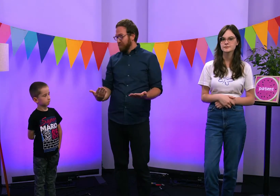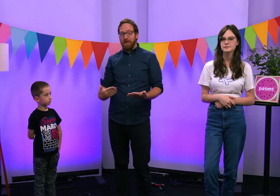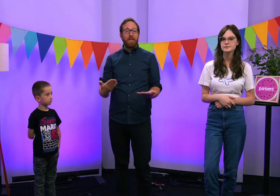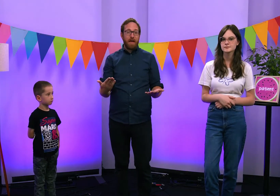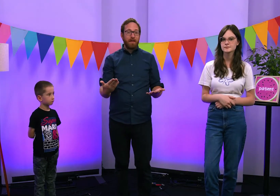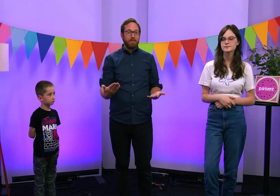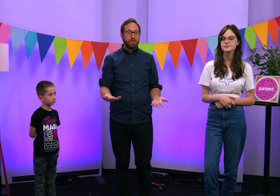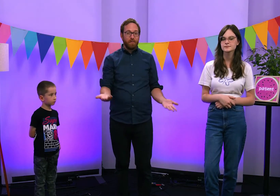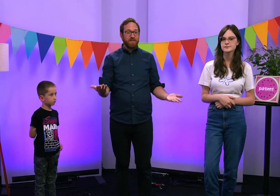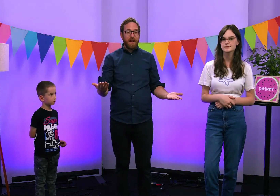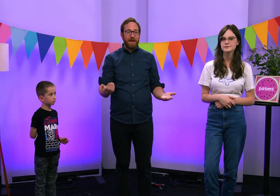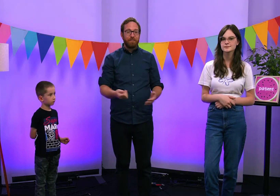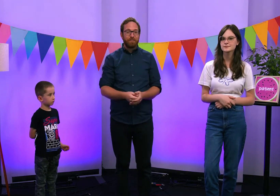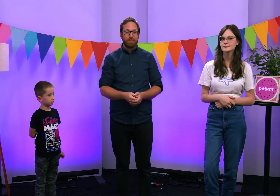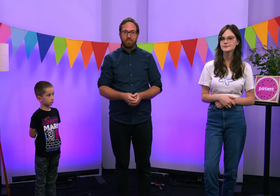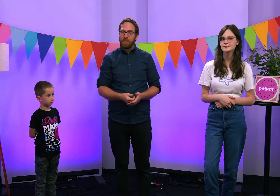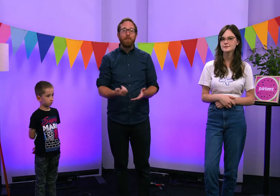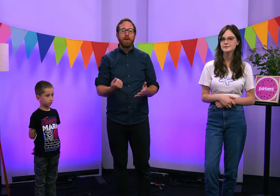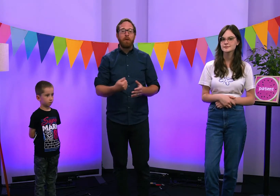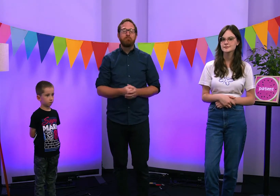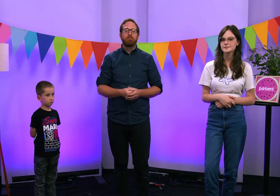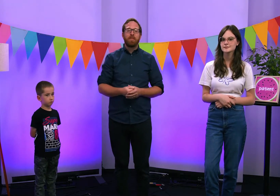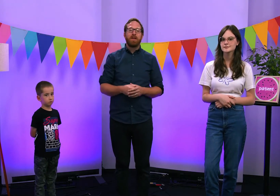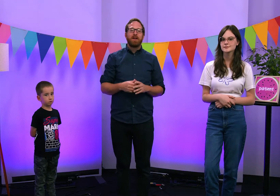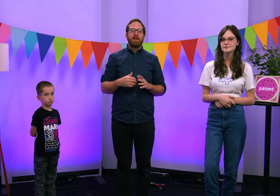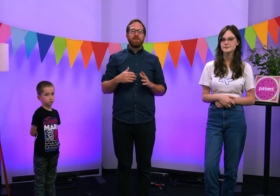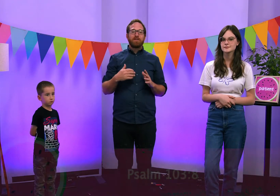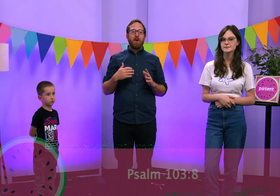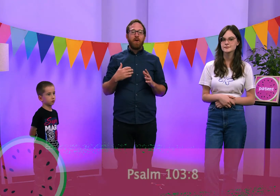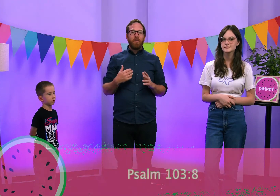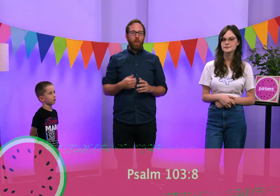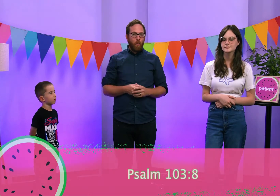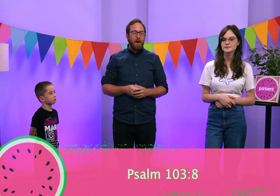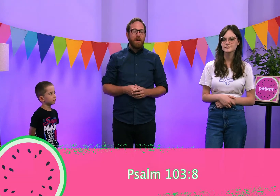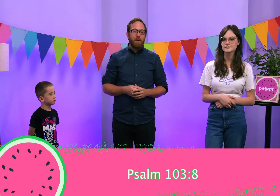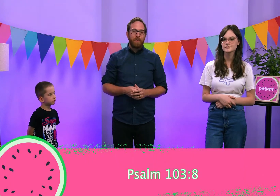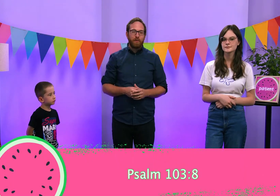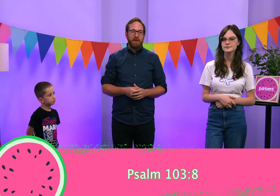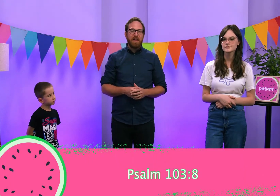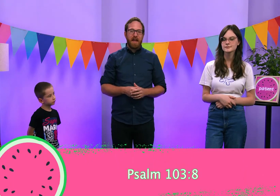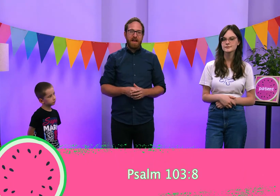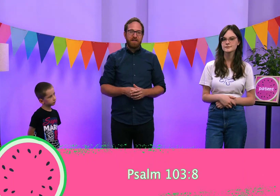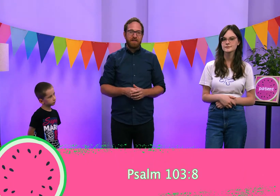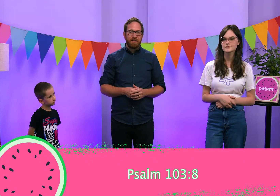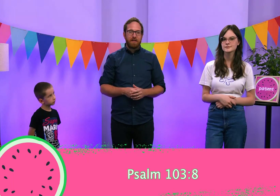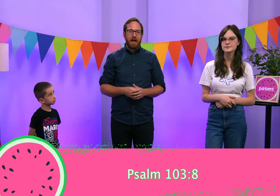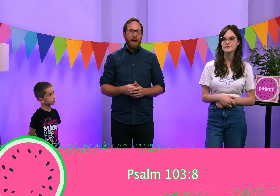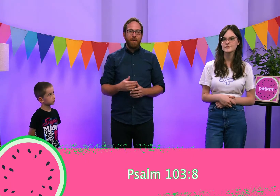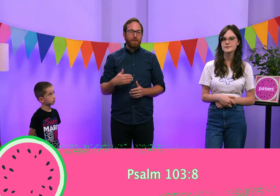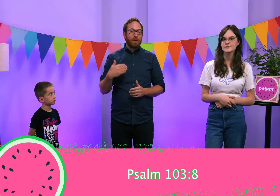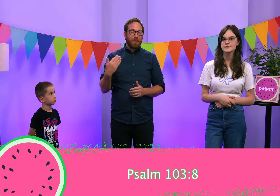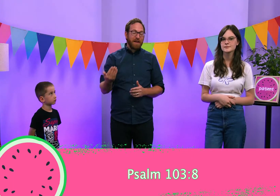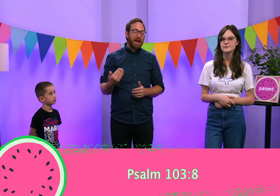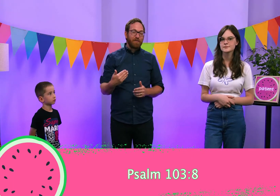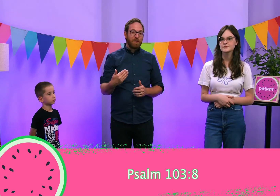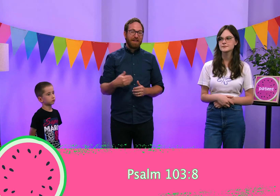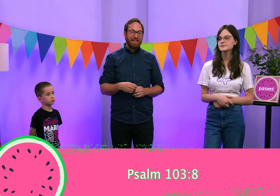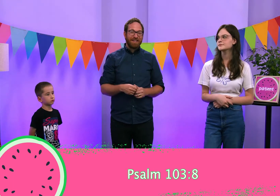and then we'll sign it. Here we go. Psalm 103 8. How about you repeat after me?